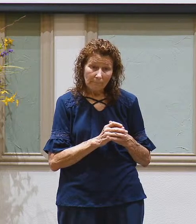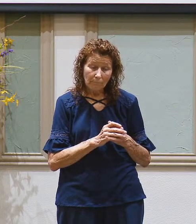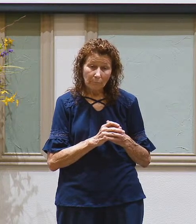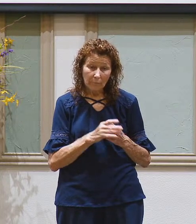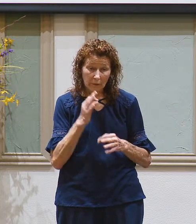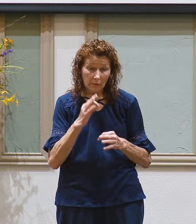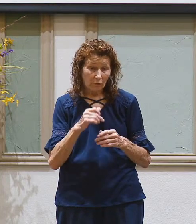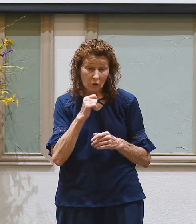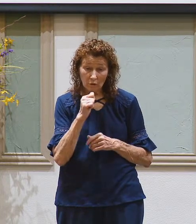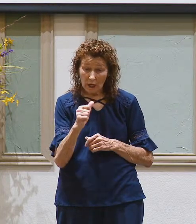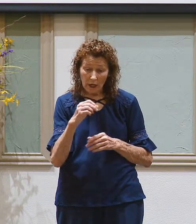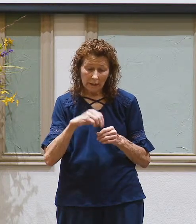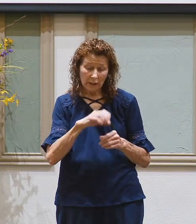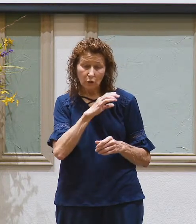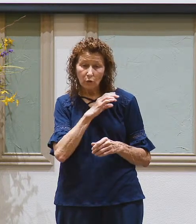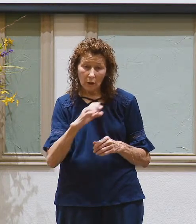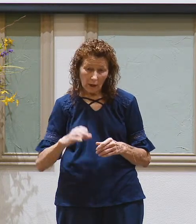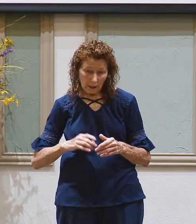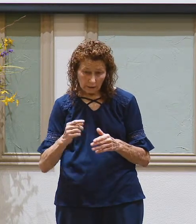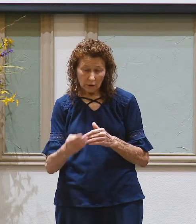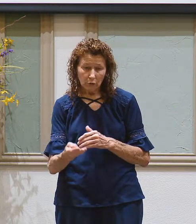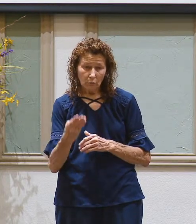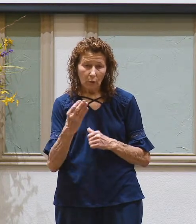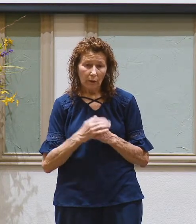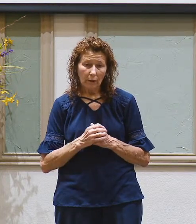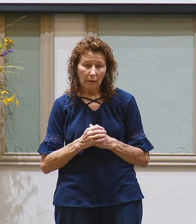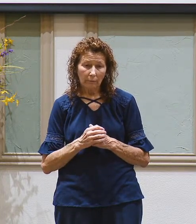if you are not in Christ this morning